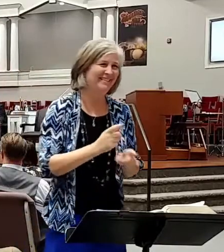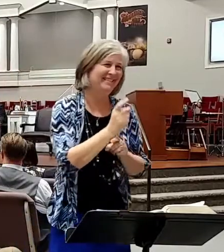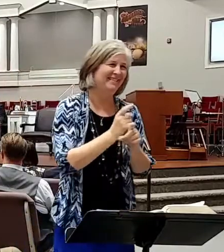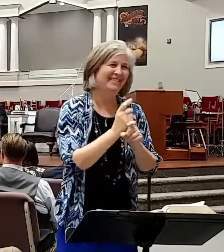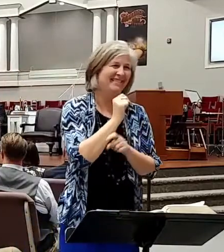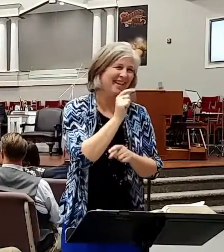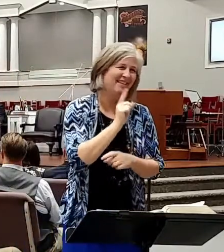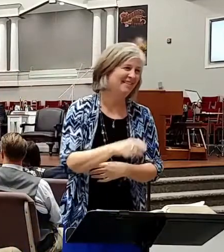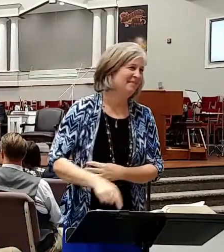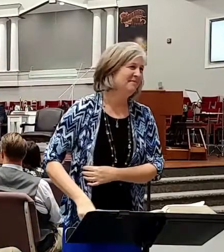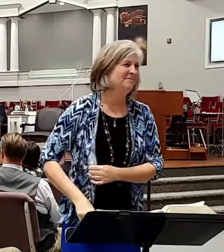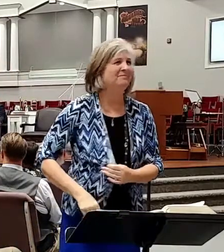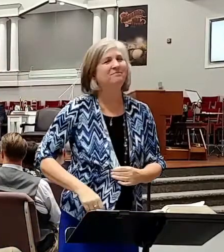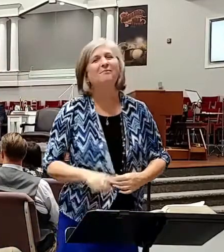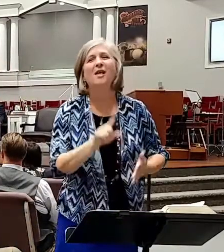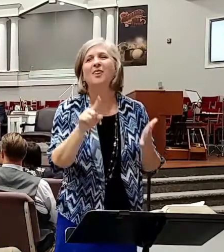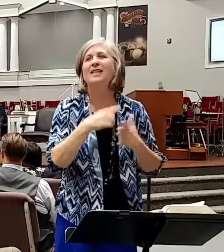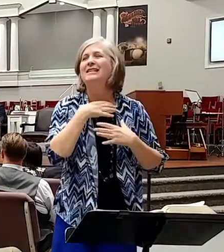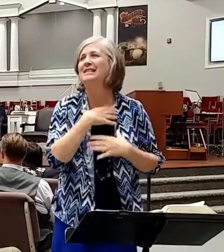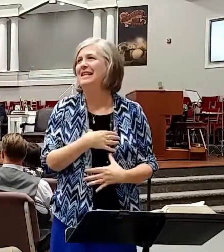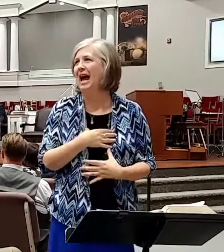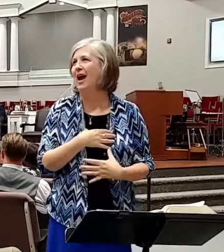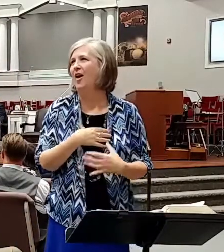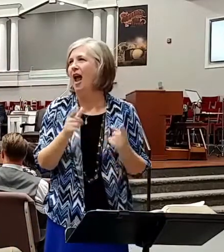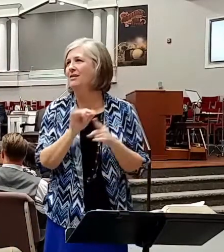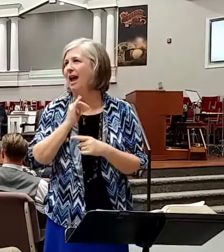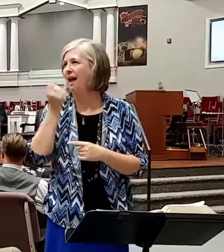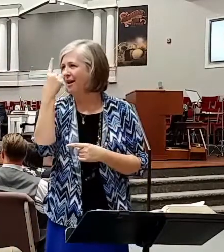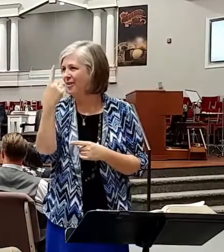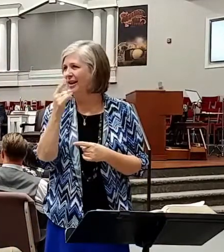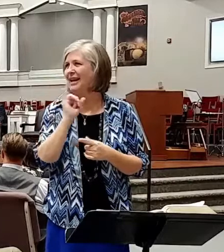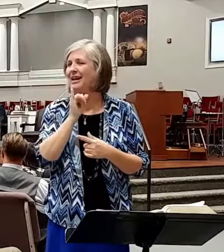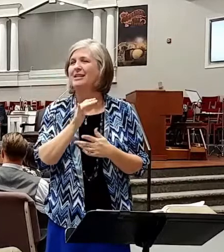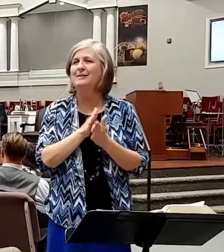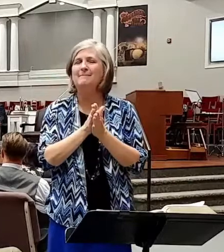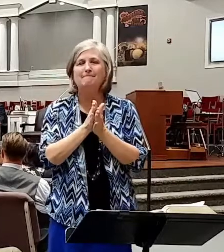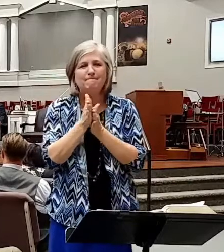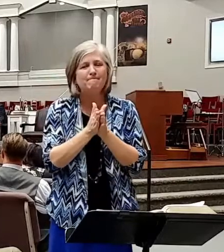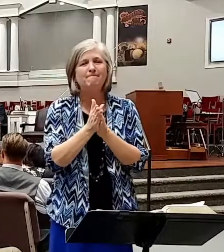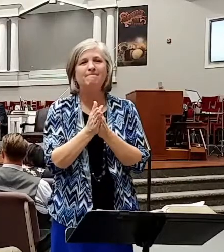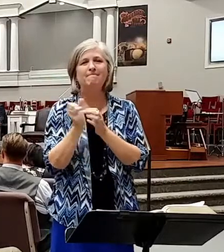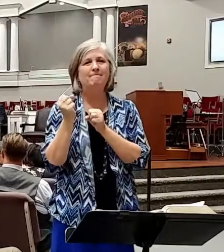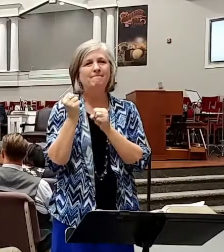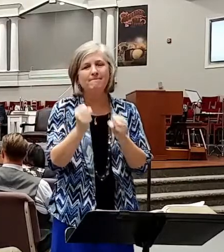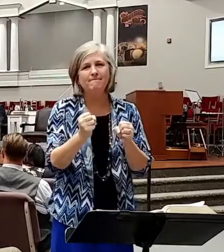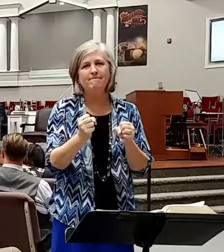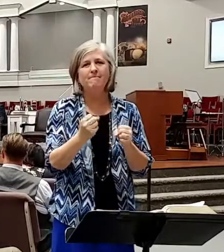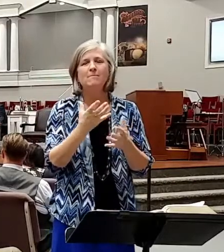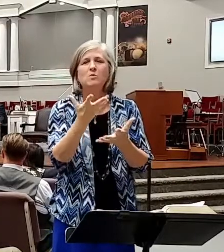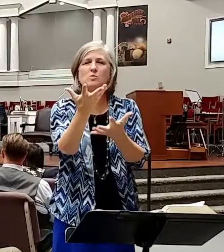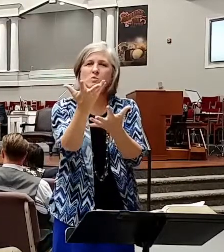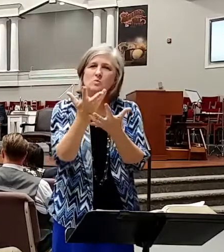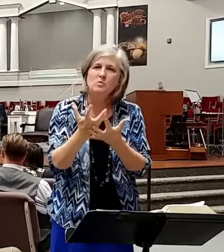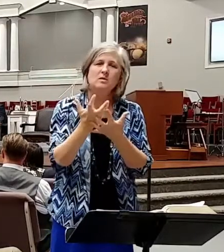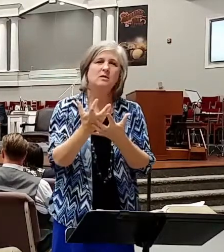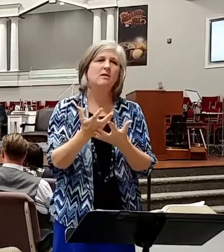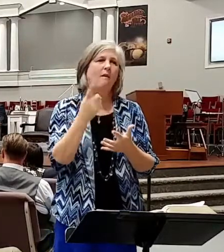This desire as I understand it is an intense craving for possession